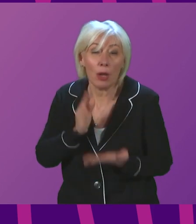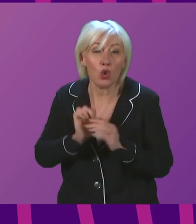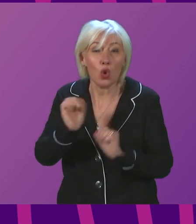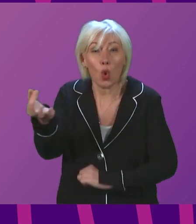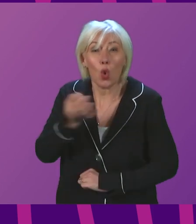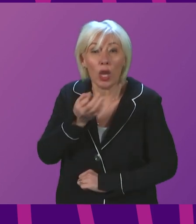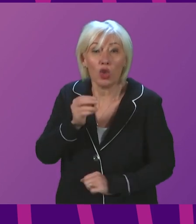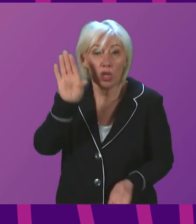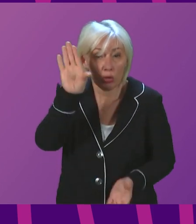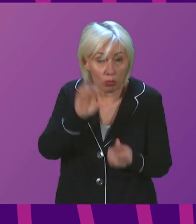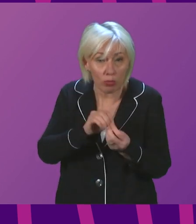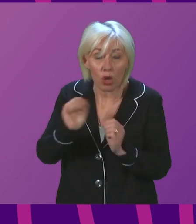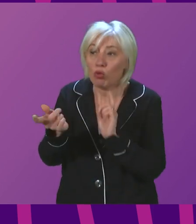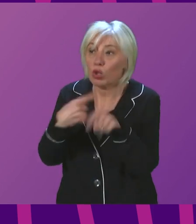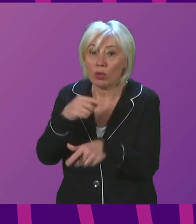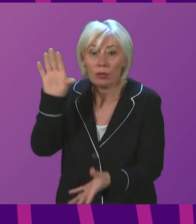and responses.